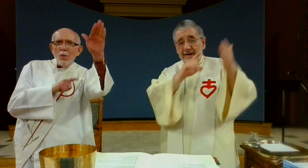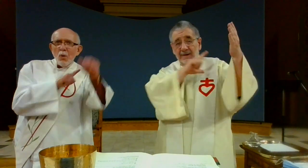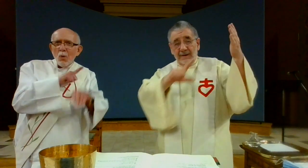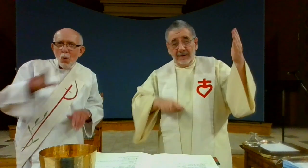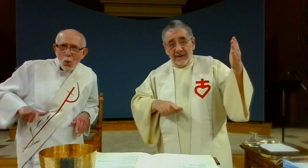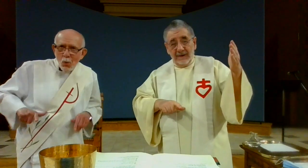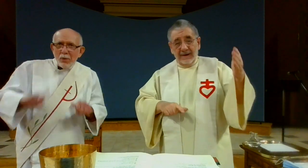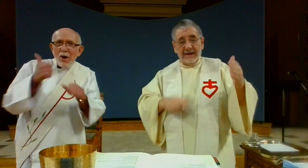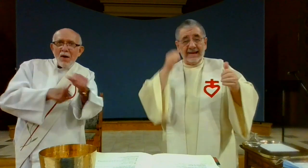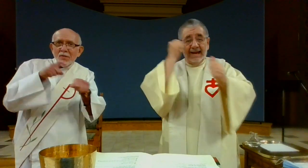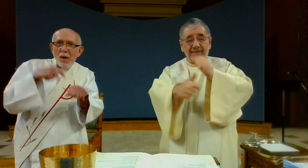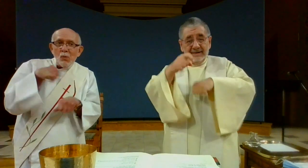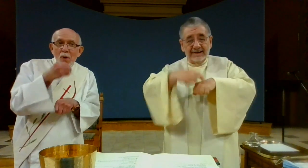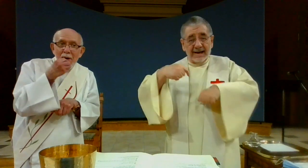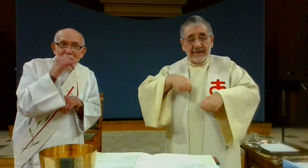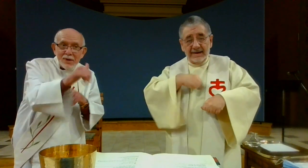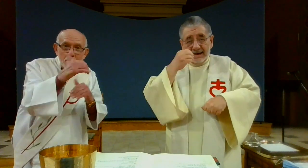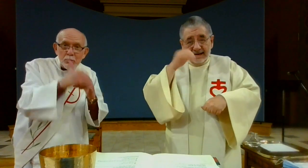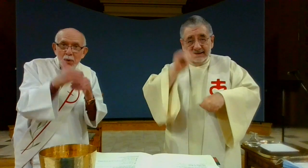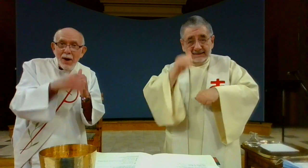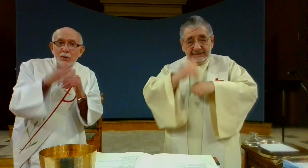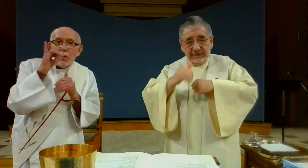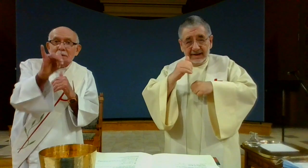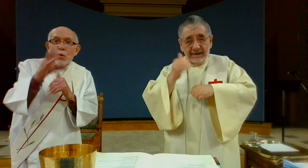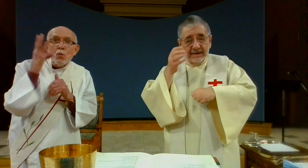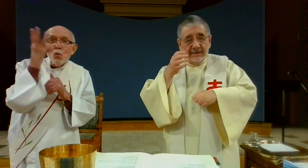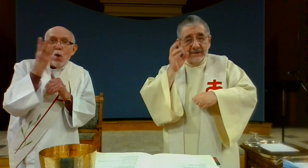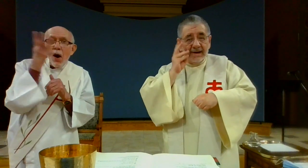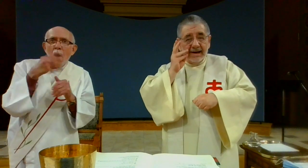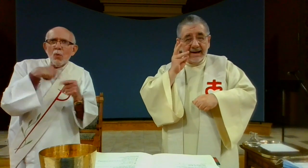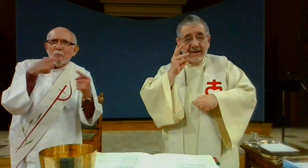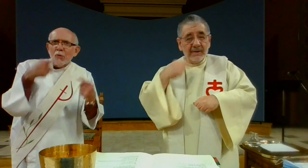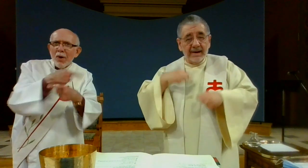when we eat this bread and drink this cup we proclaim your death oh lord